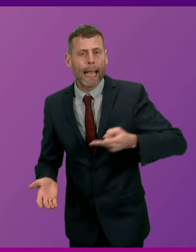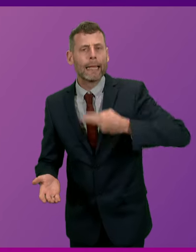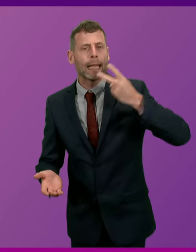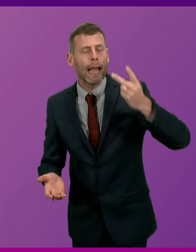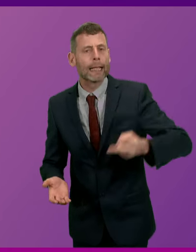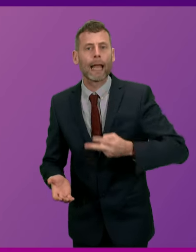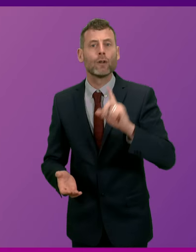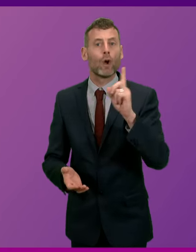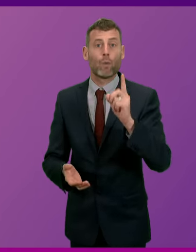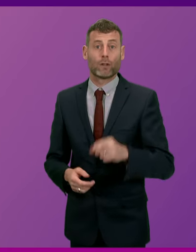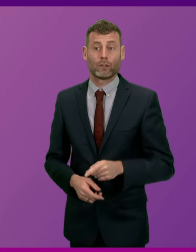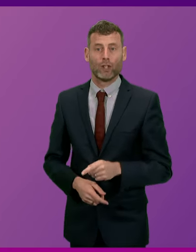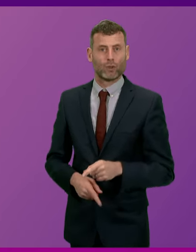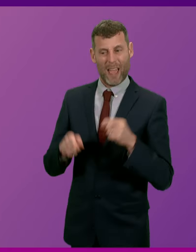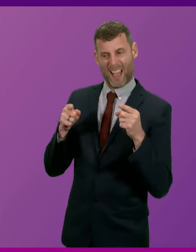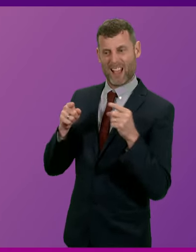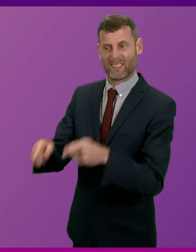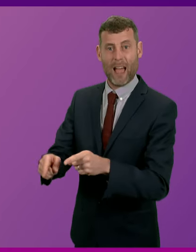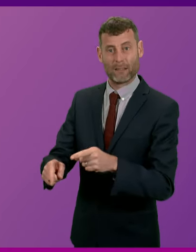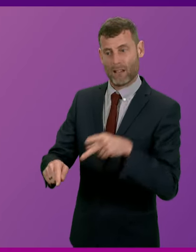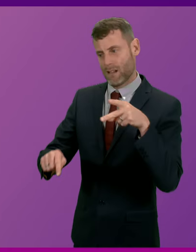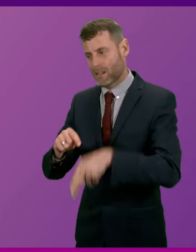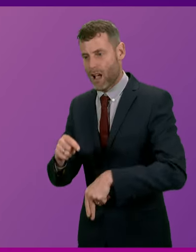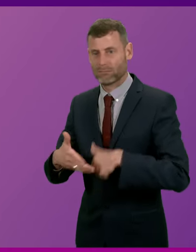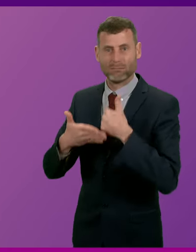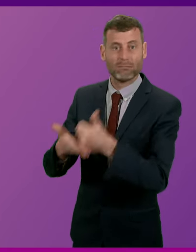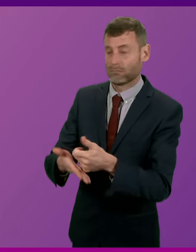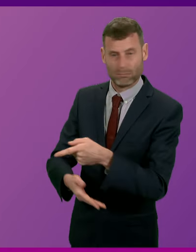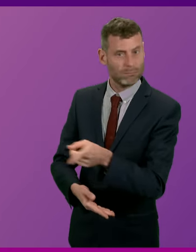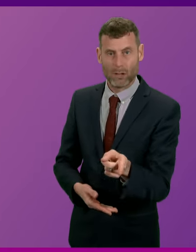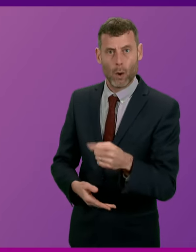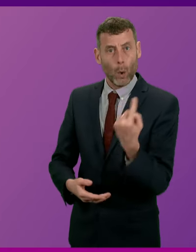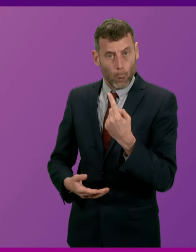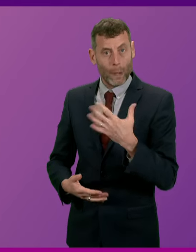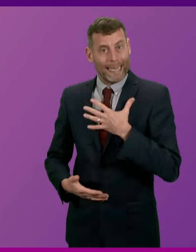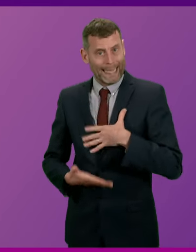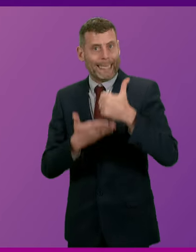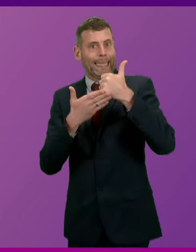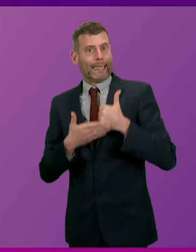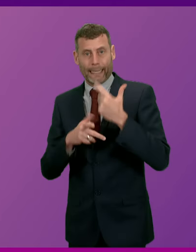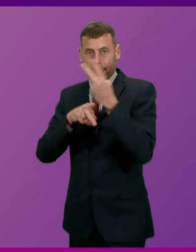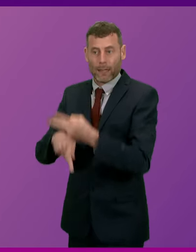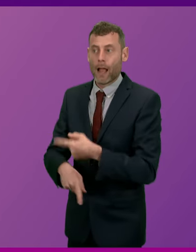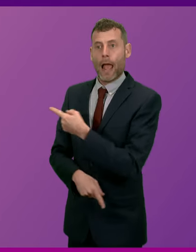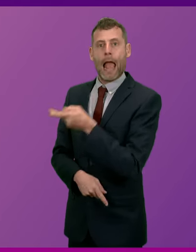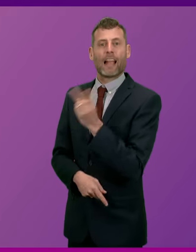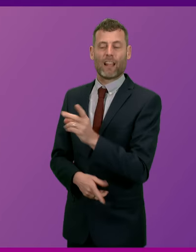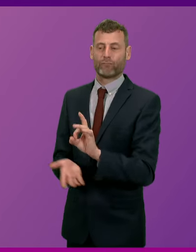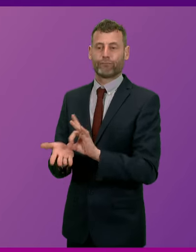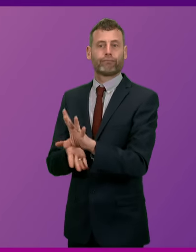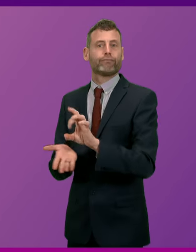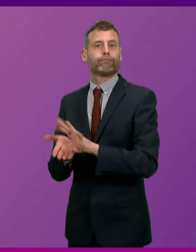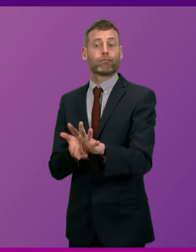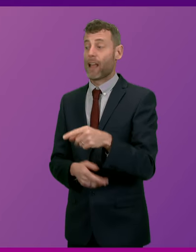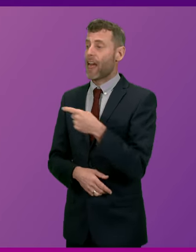again to attack the most vulnerable in our society. They are a party that time and time again have denied